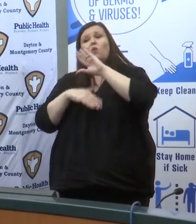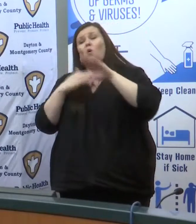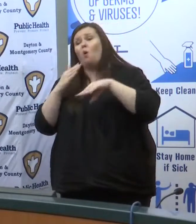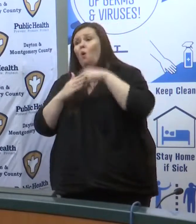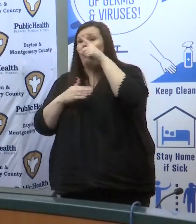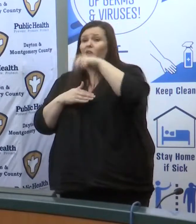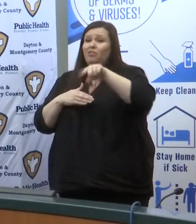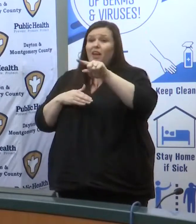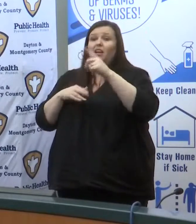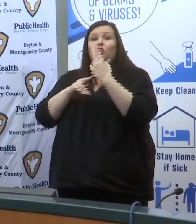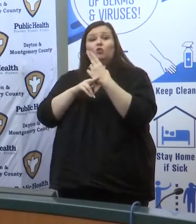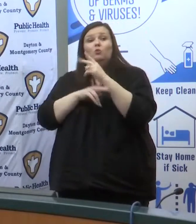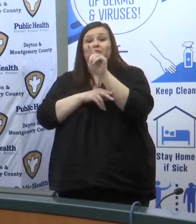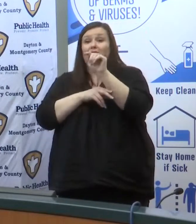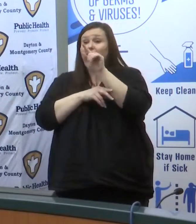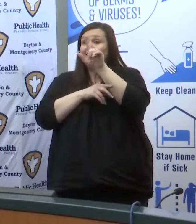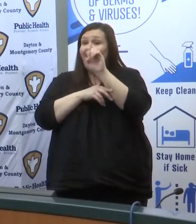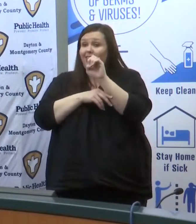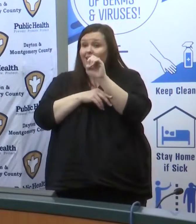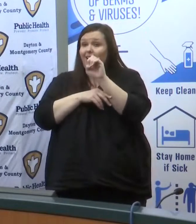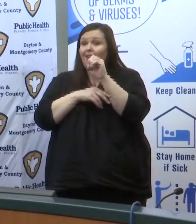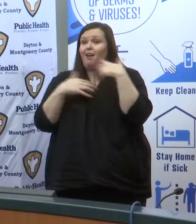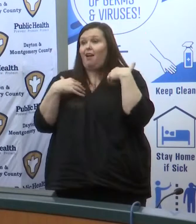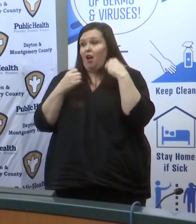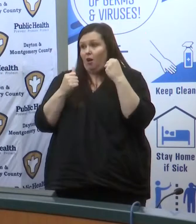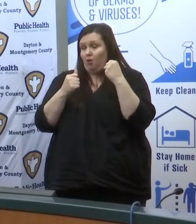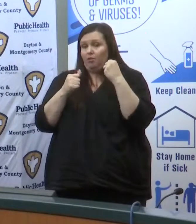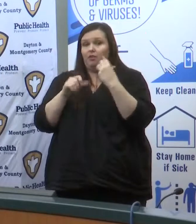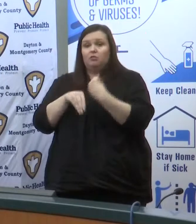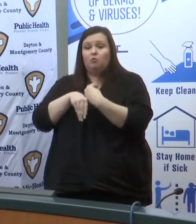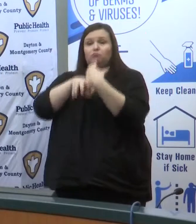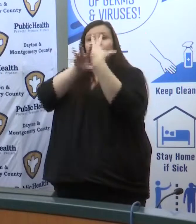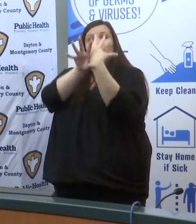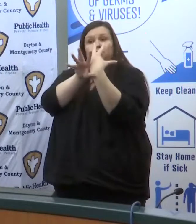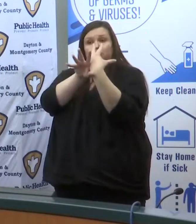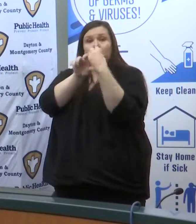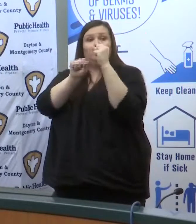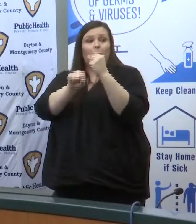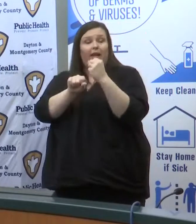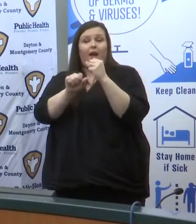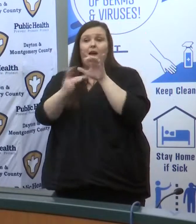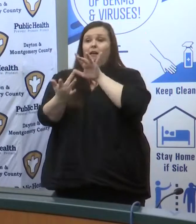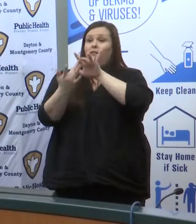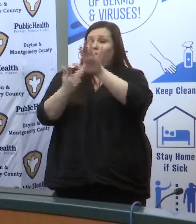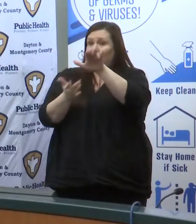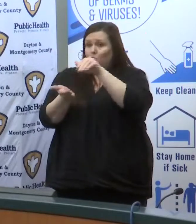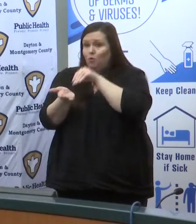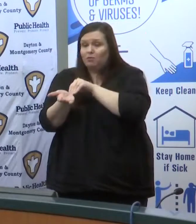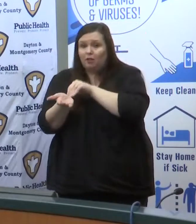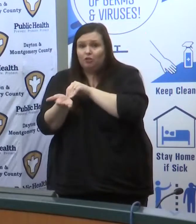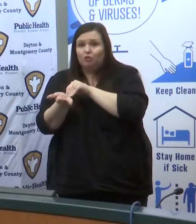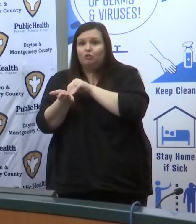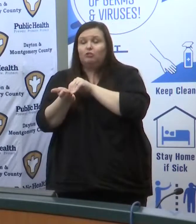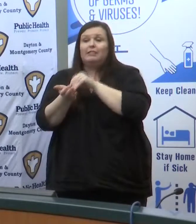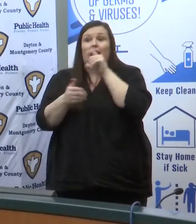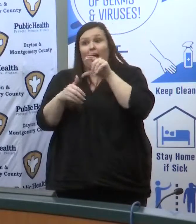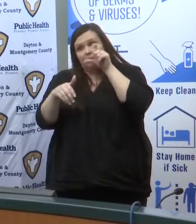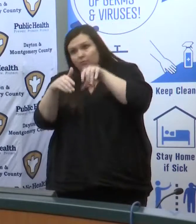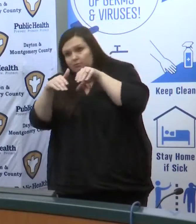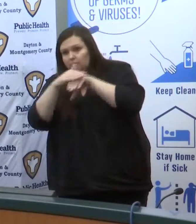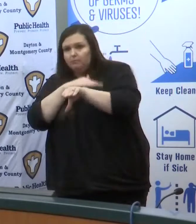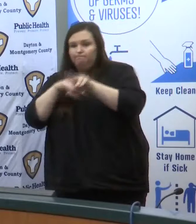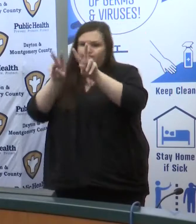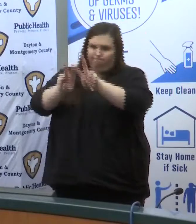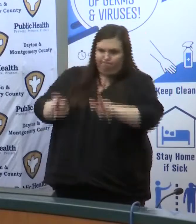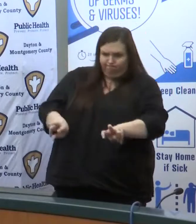to telehealth visits and virtual visits where you can reach out to your provider and interact without going to the office